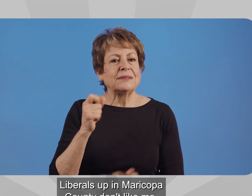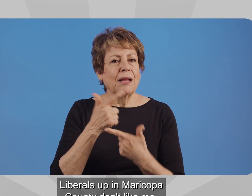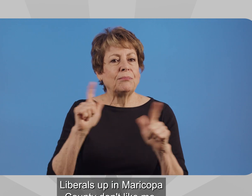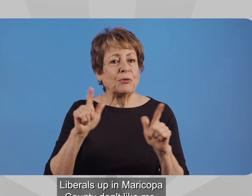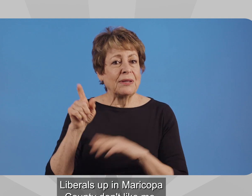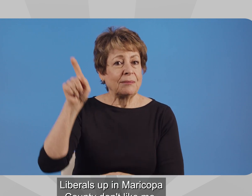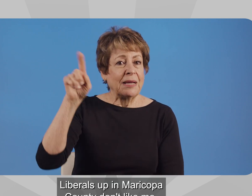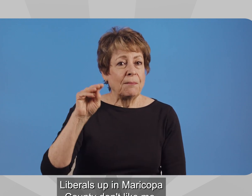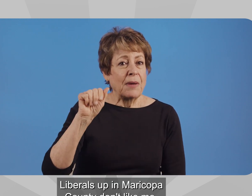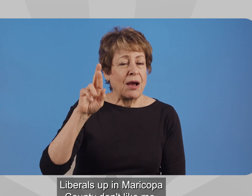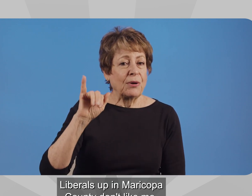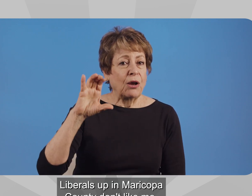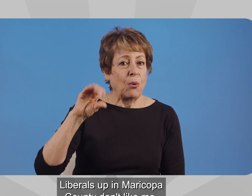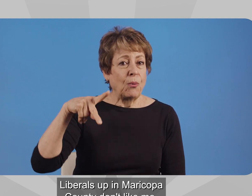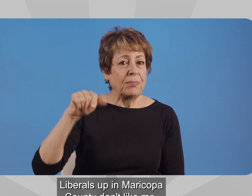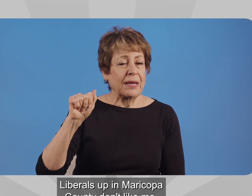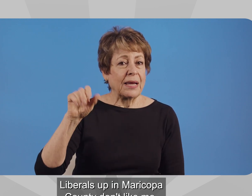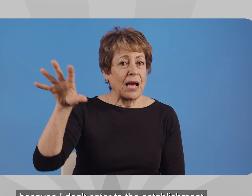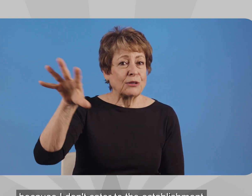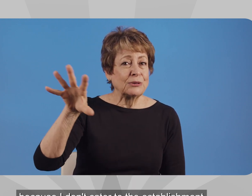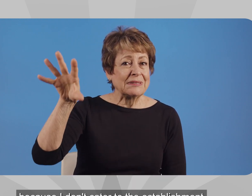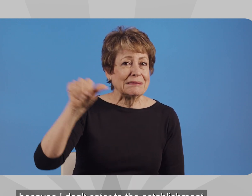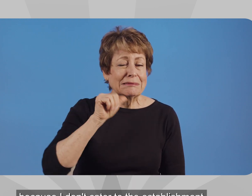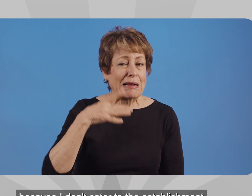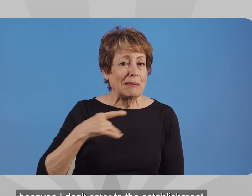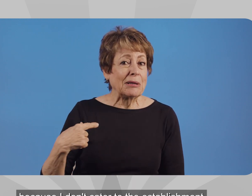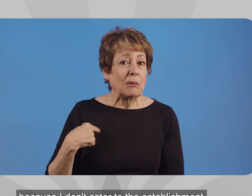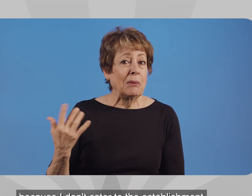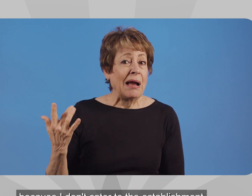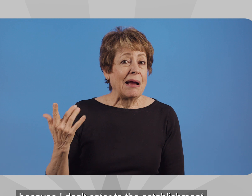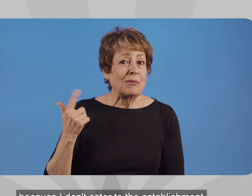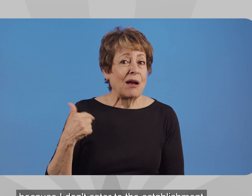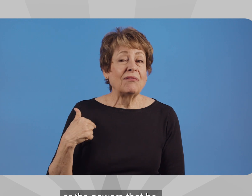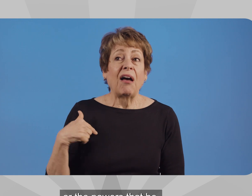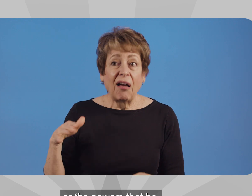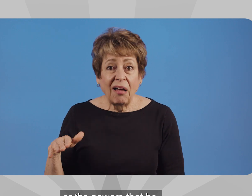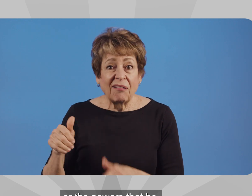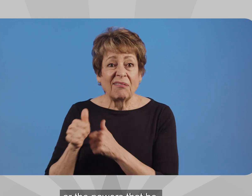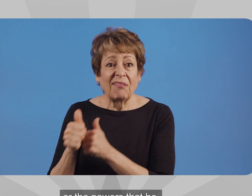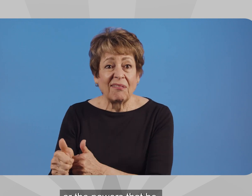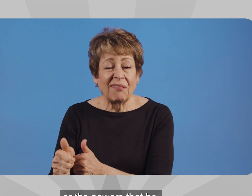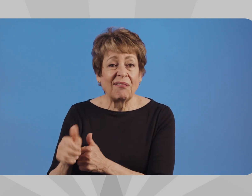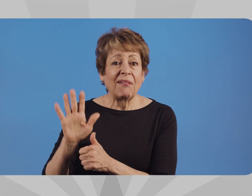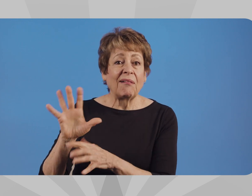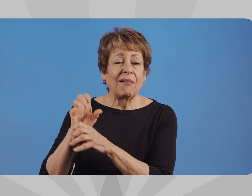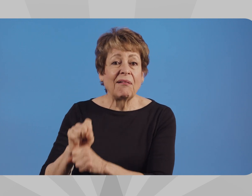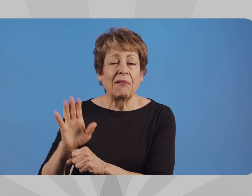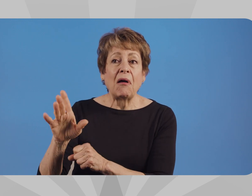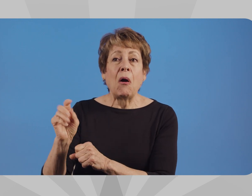Liberals up in Maricopa County don't like me because I don't cater to the establishment or the powers that be.